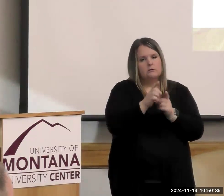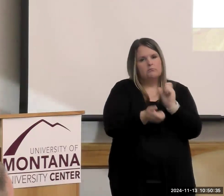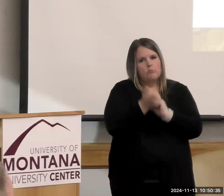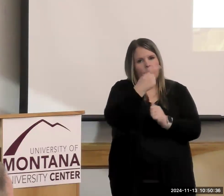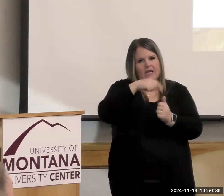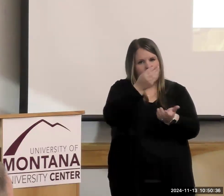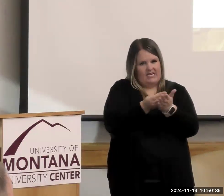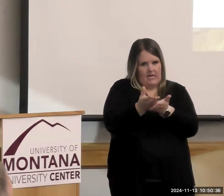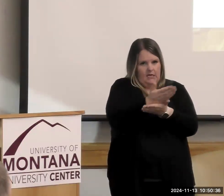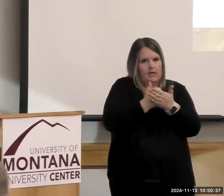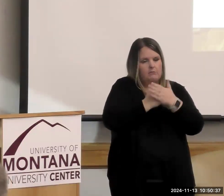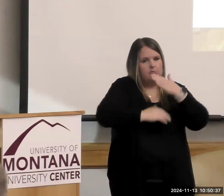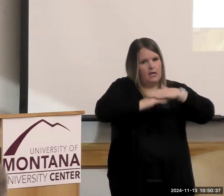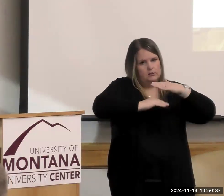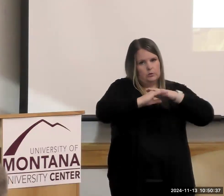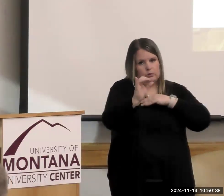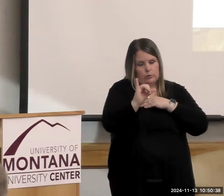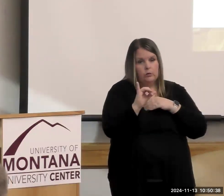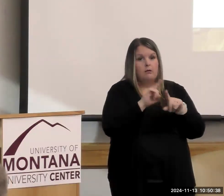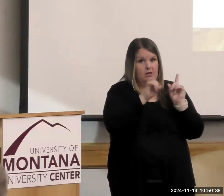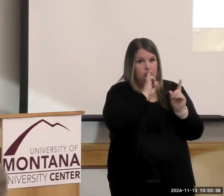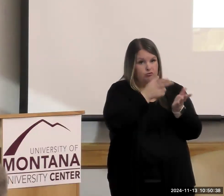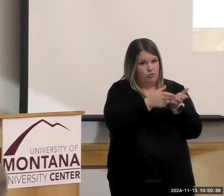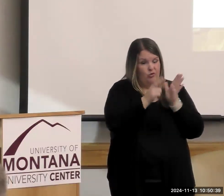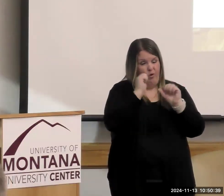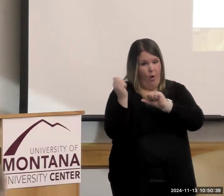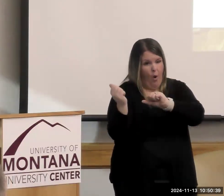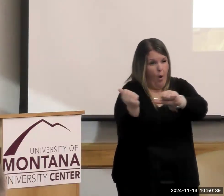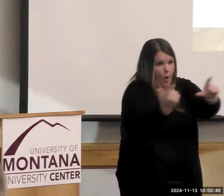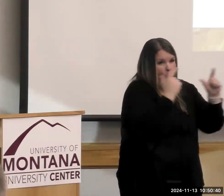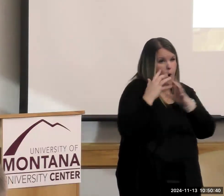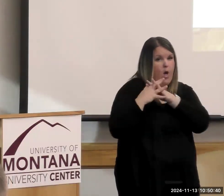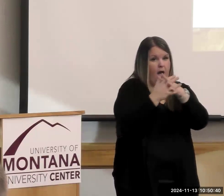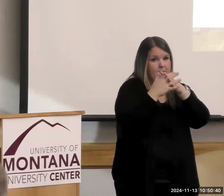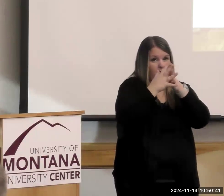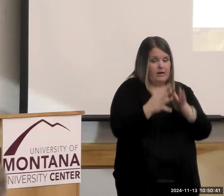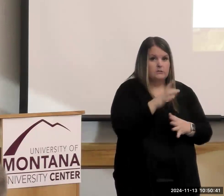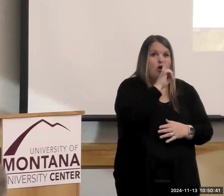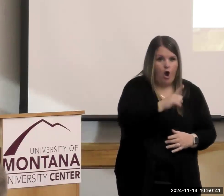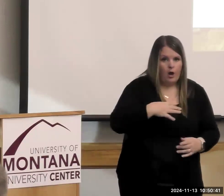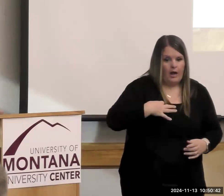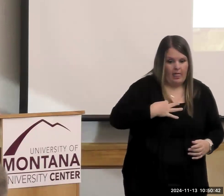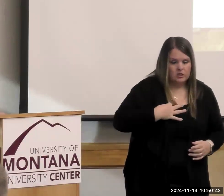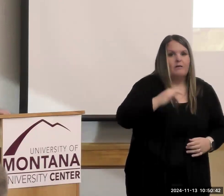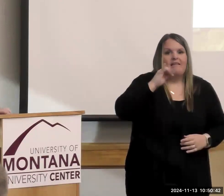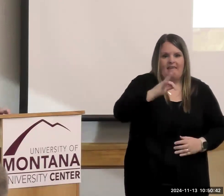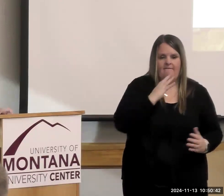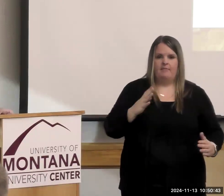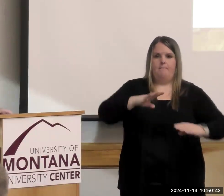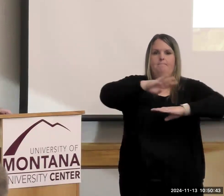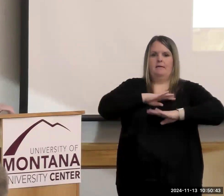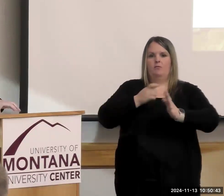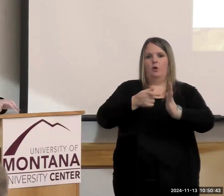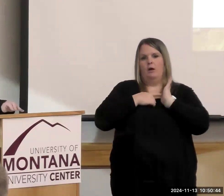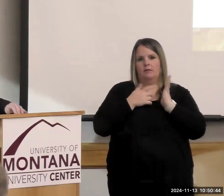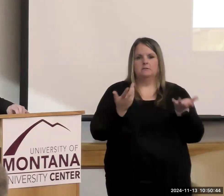But in truth, all Americans are eligible if they're eligible. And we know from